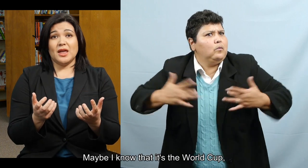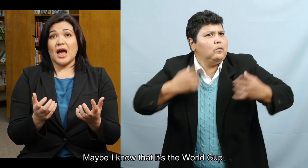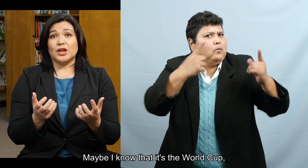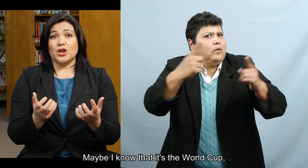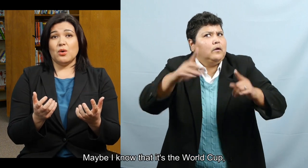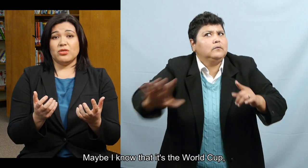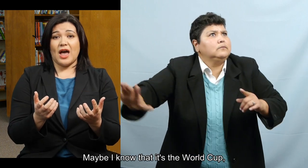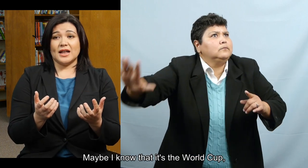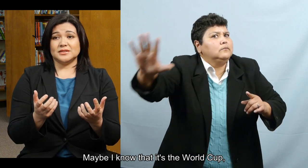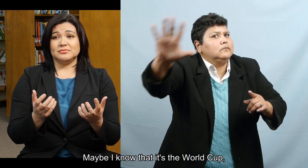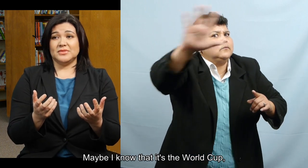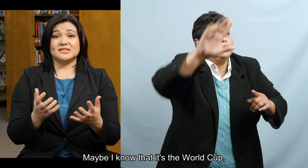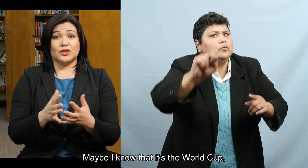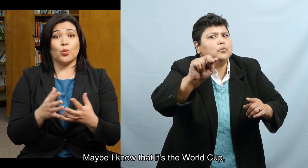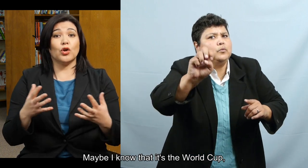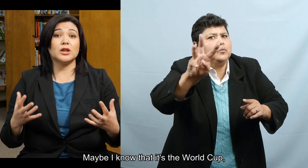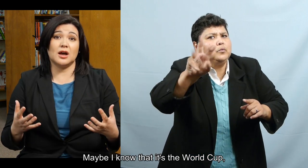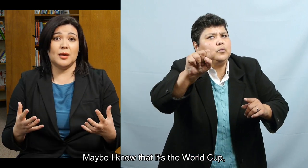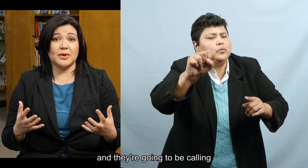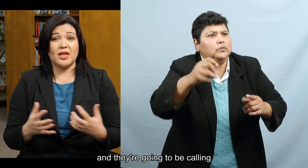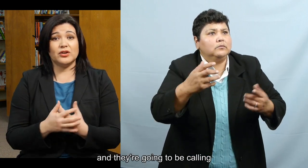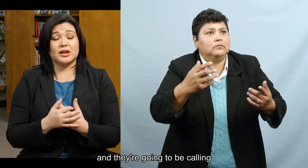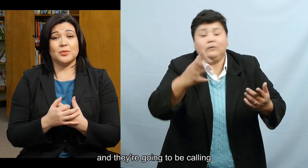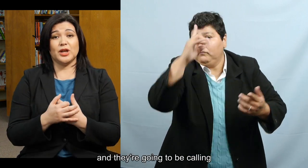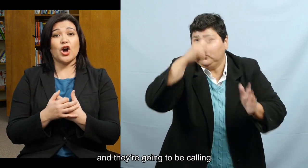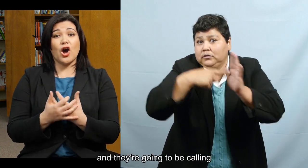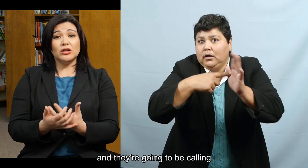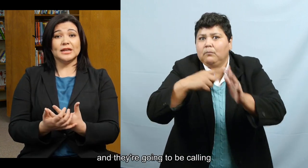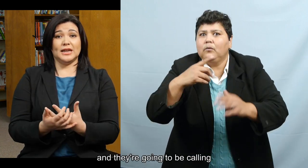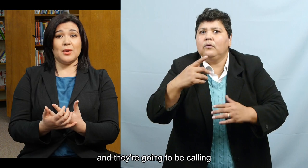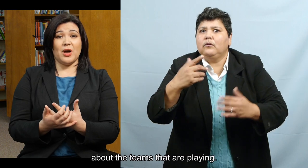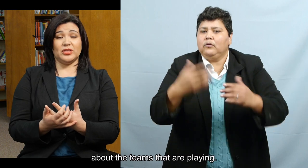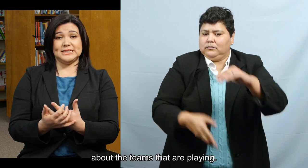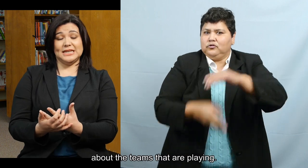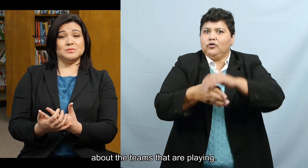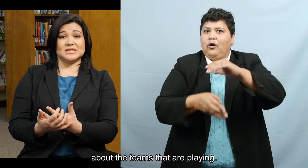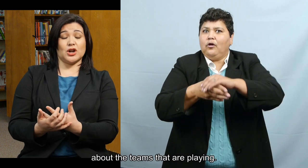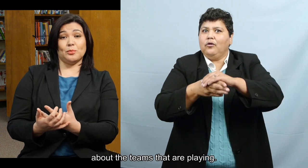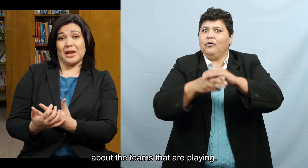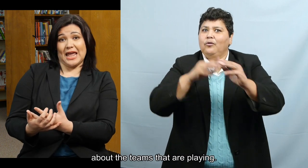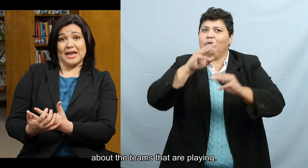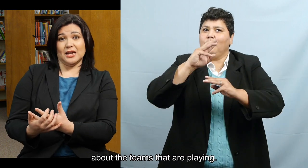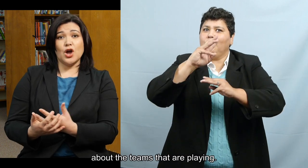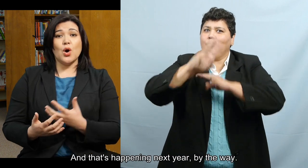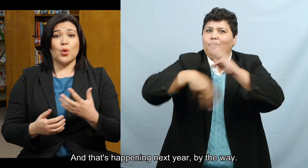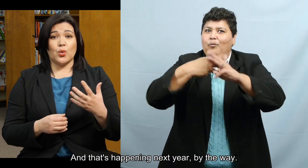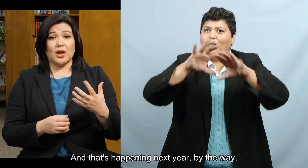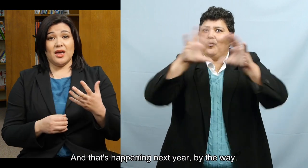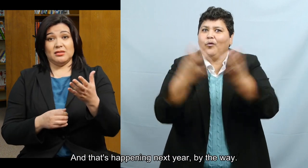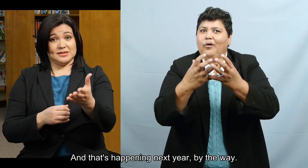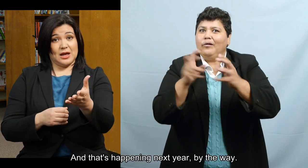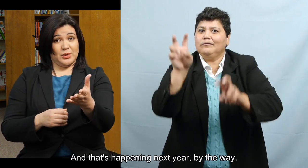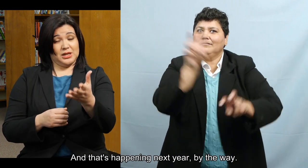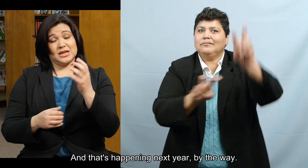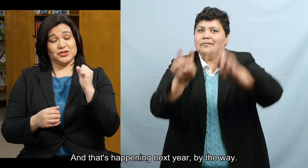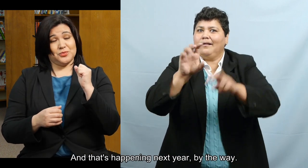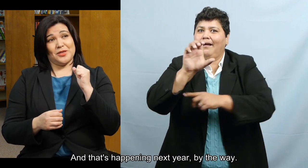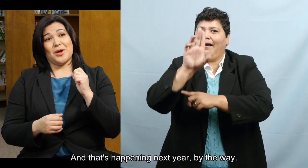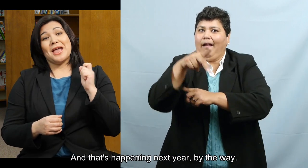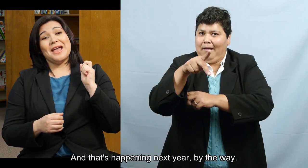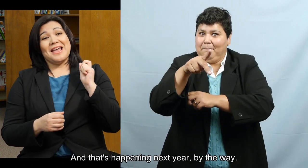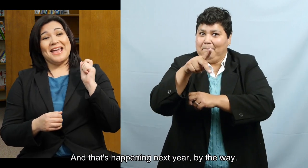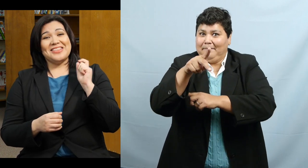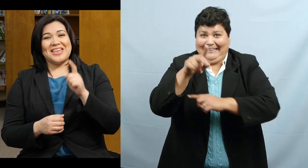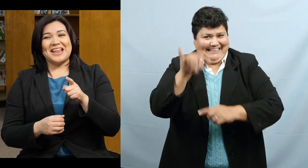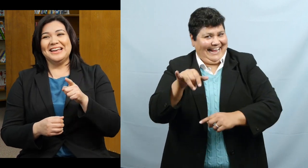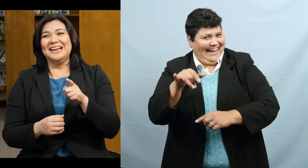Maybe I know that it's the World Cup and they're going to be calling about the teams that are playing. And that's happening next year